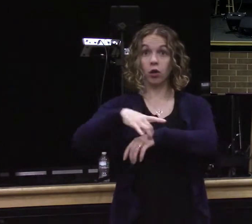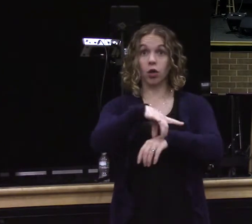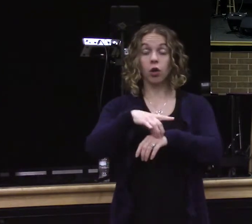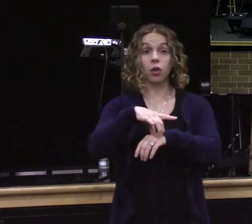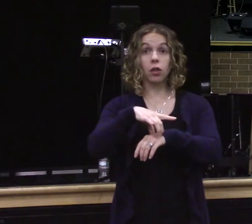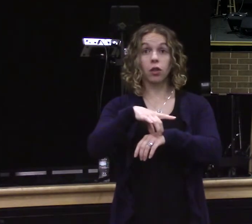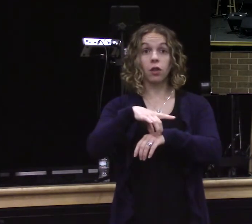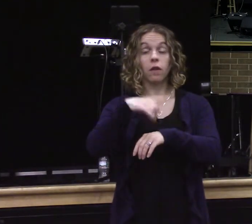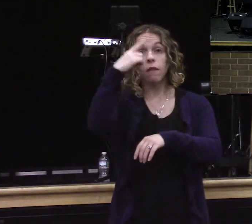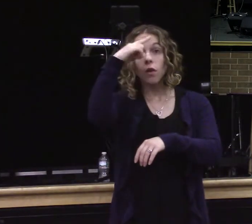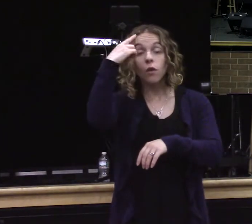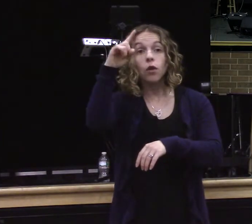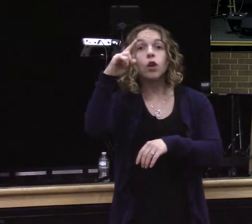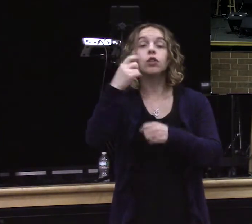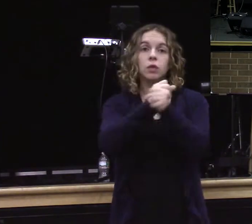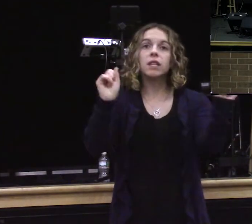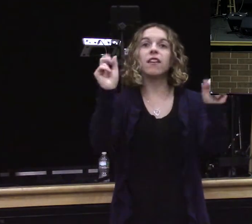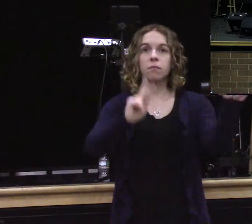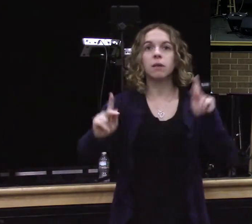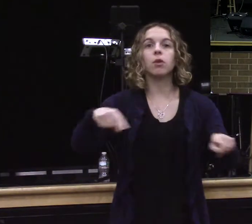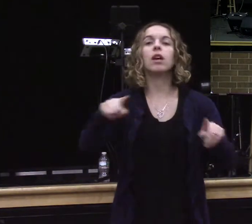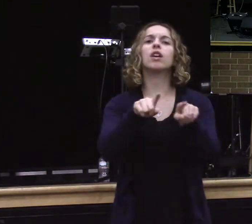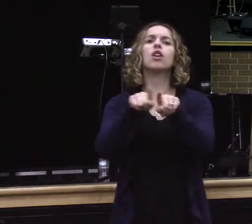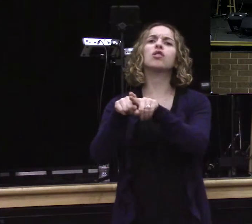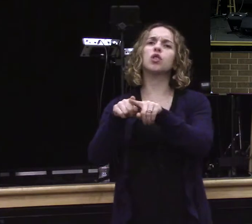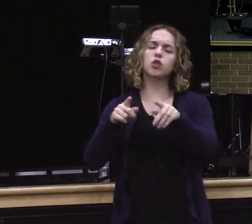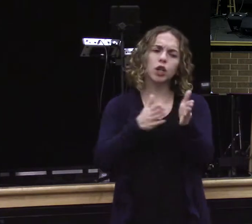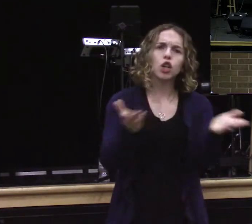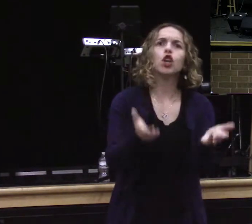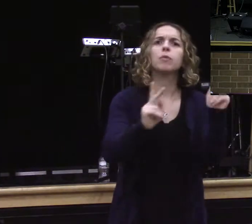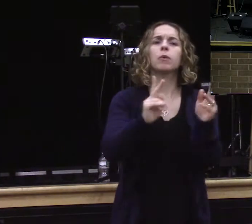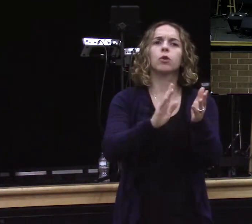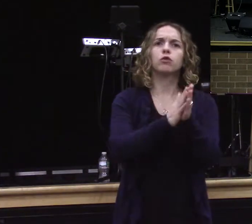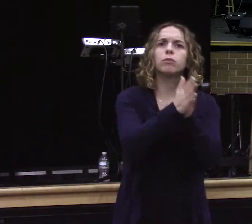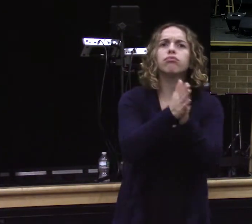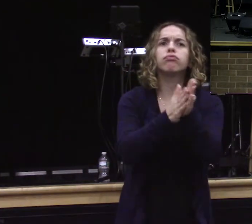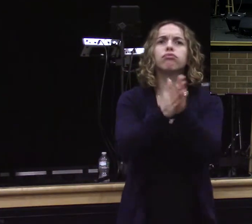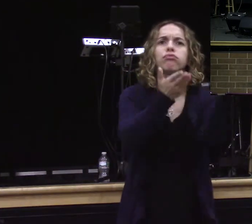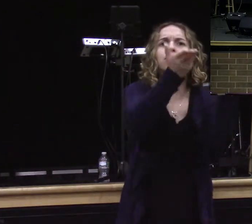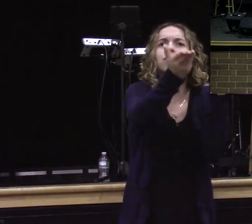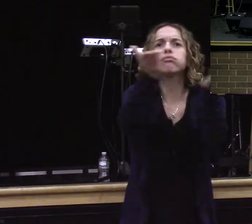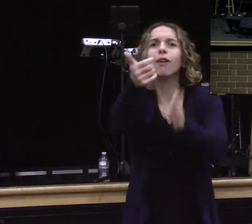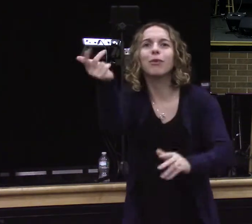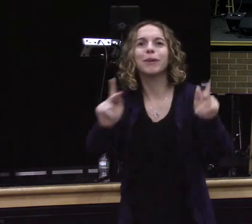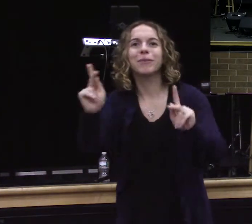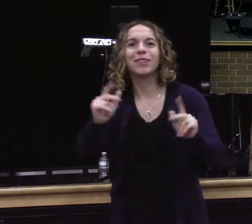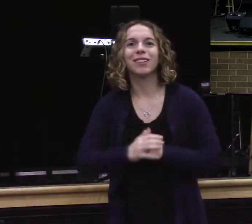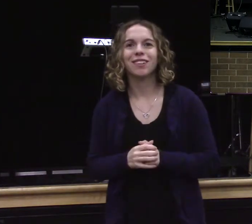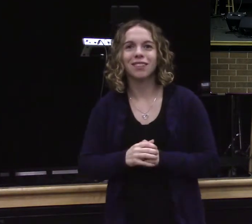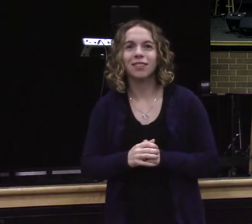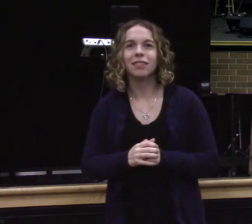zealous for good works. Everybody say zealous. Another translation says earnest for good deeds.